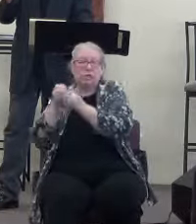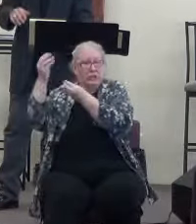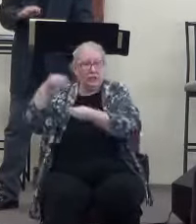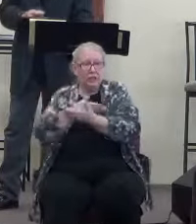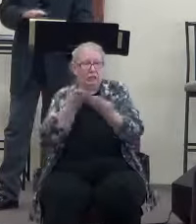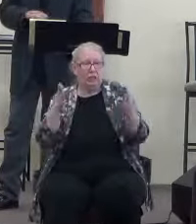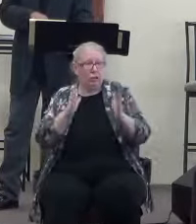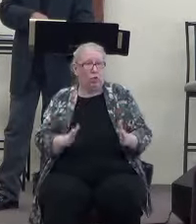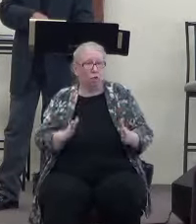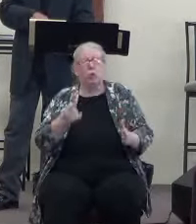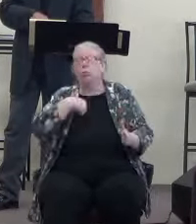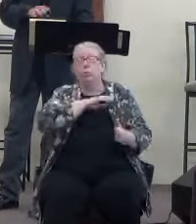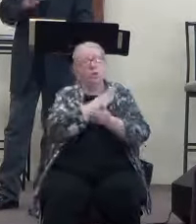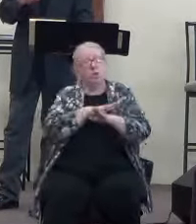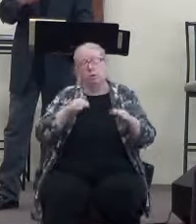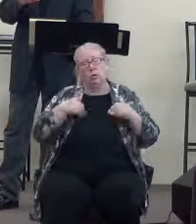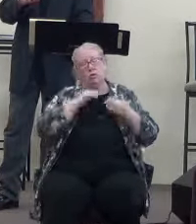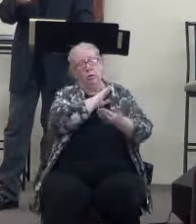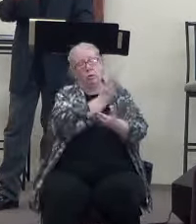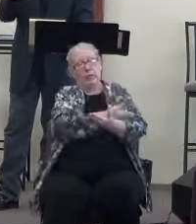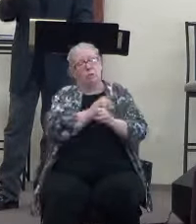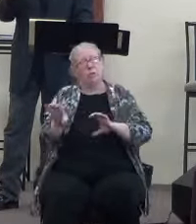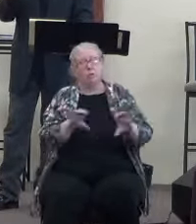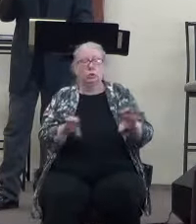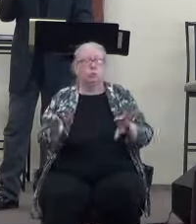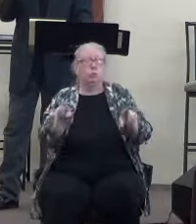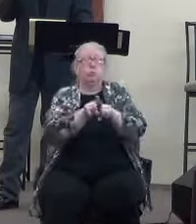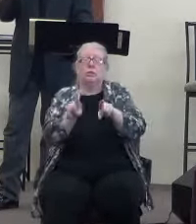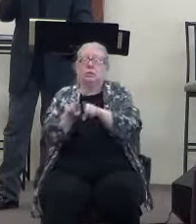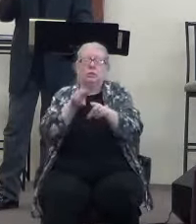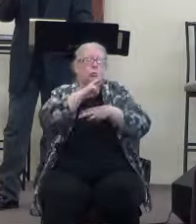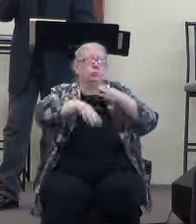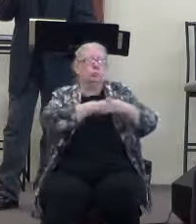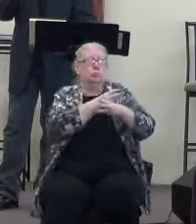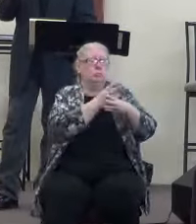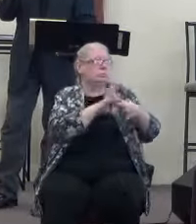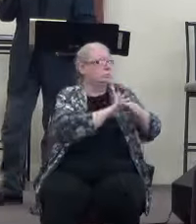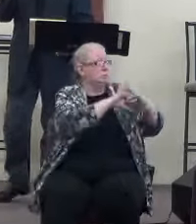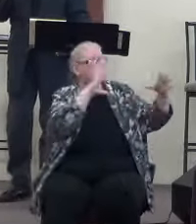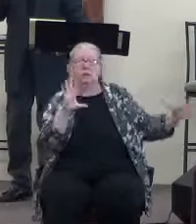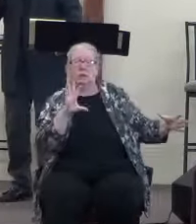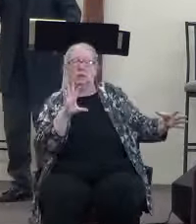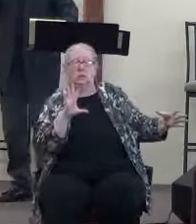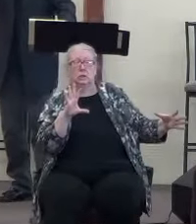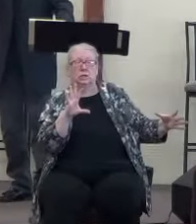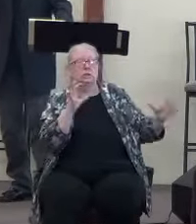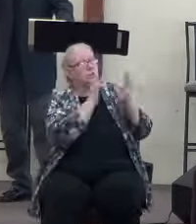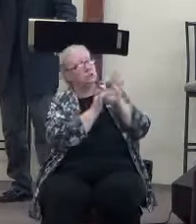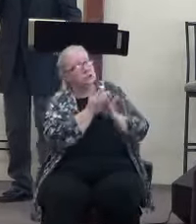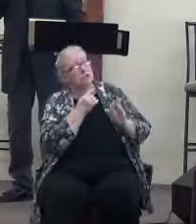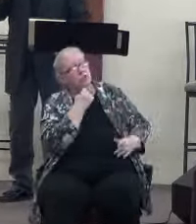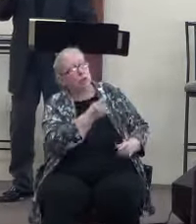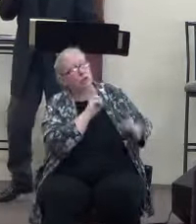power to do. We're just like the world. We're disconnected. Jesus tells the disciples,